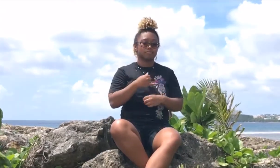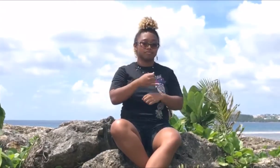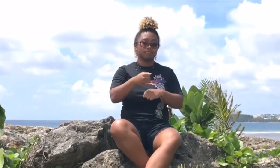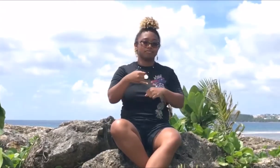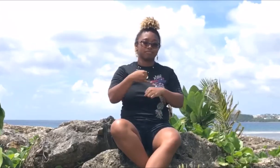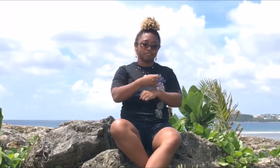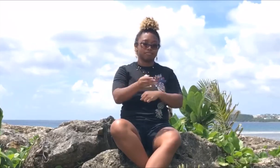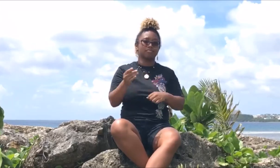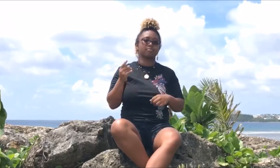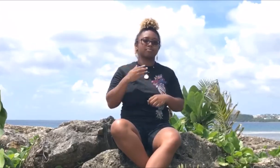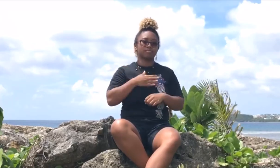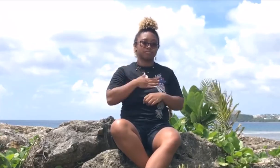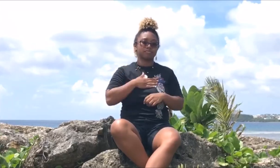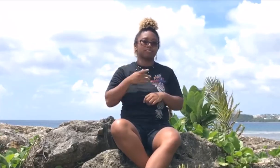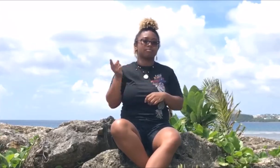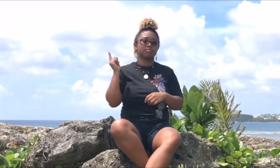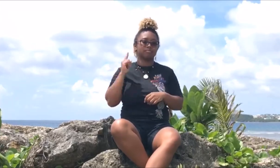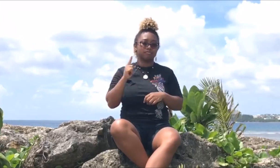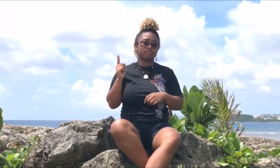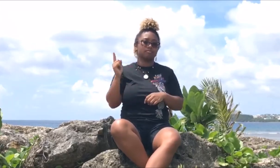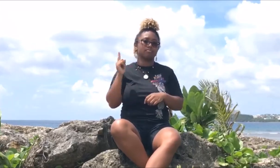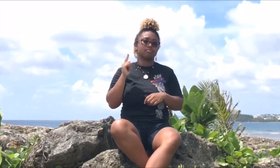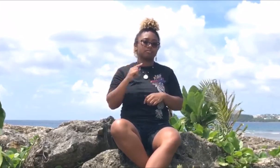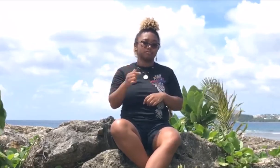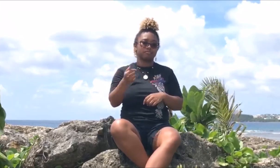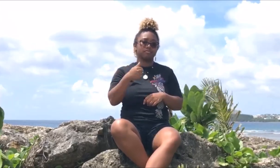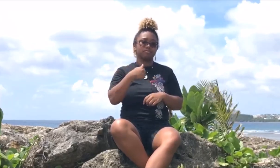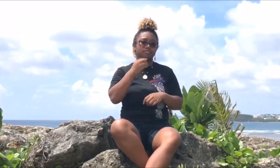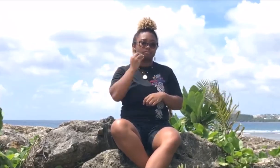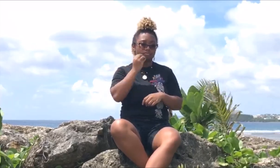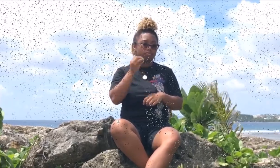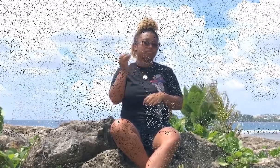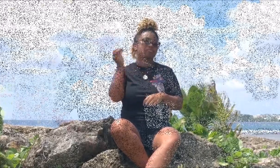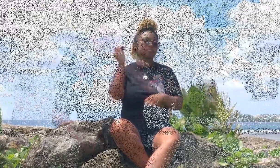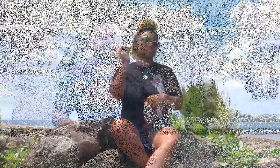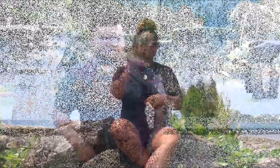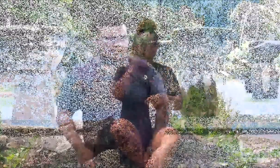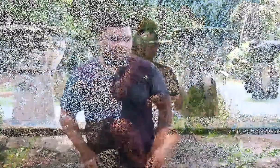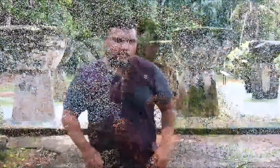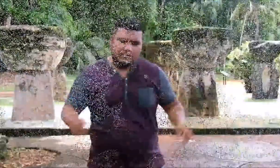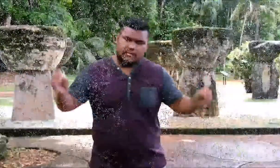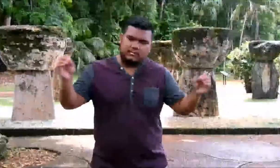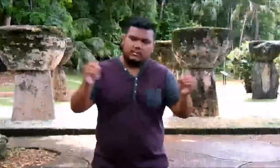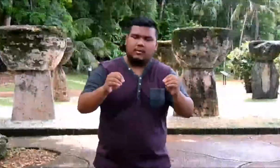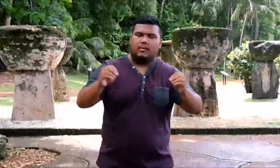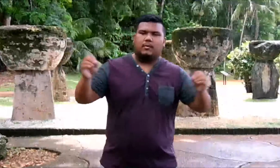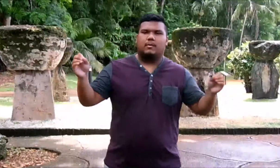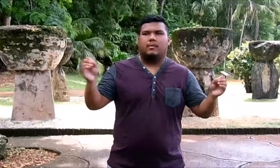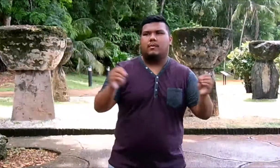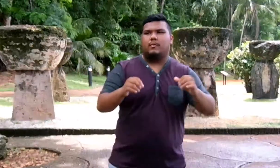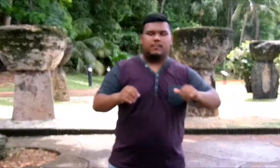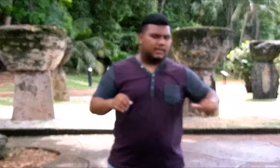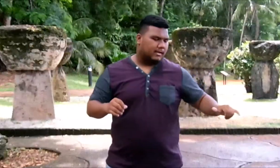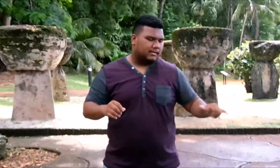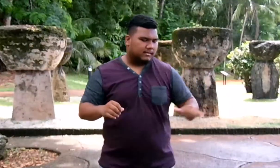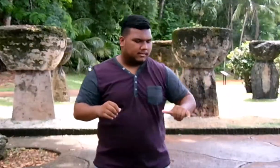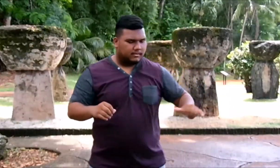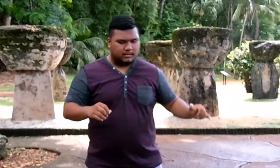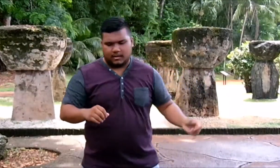take my home from me There is no place